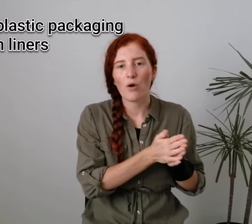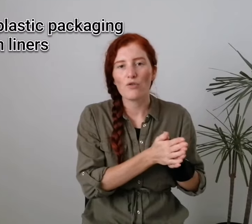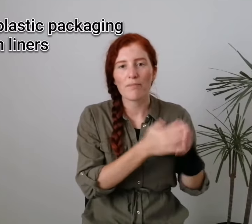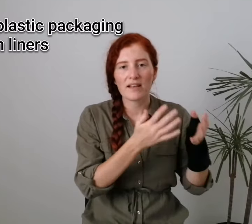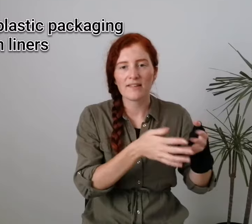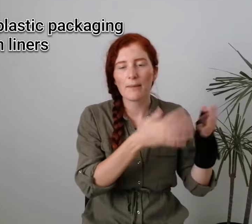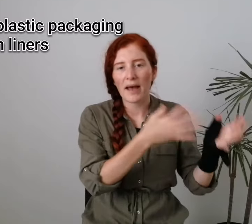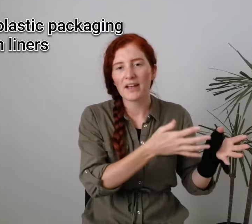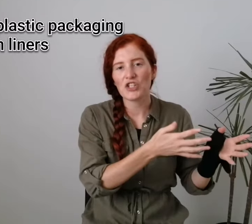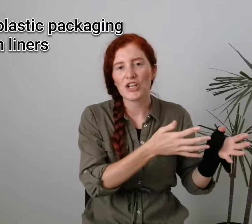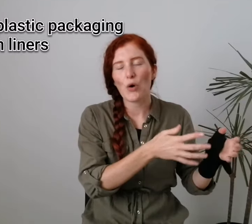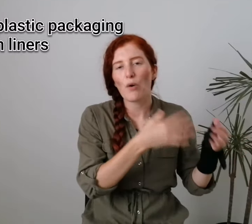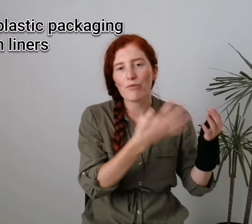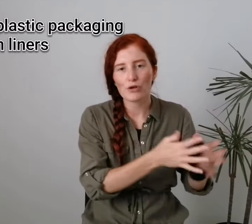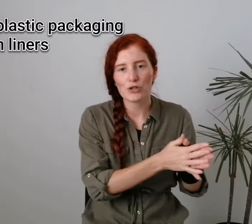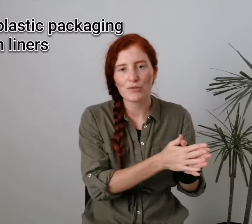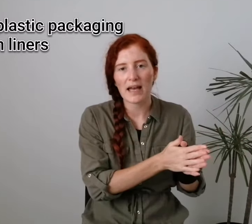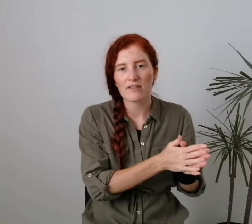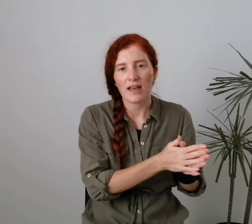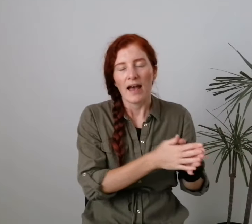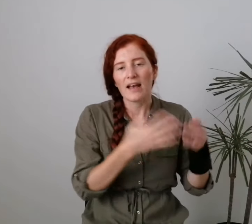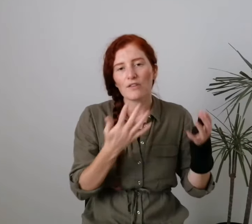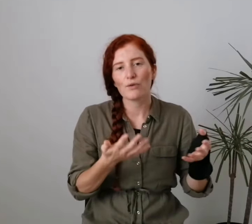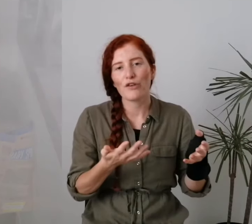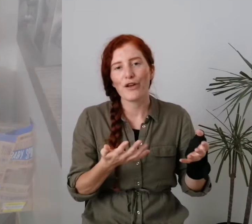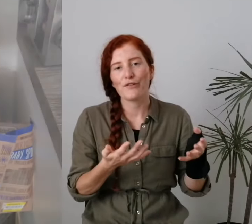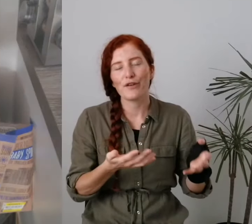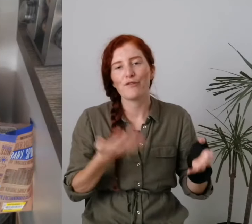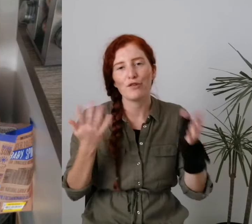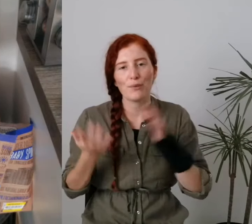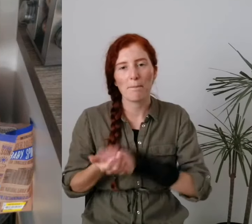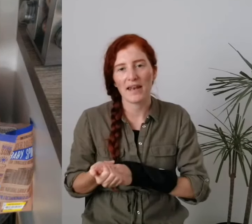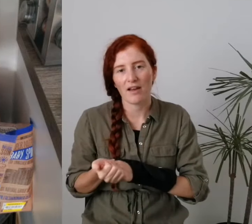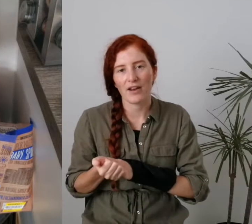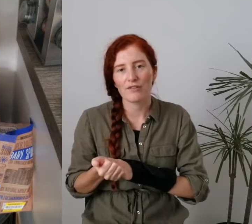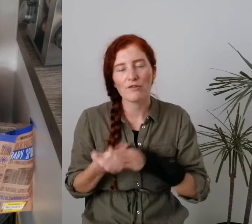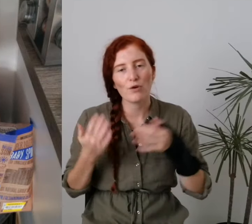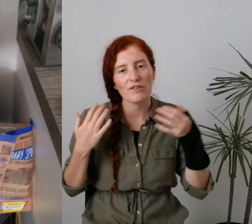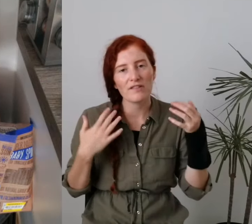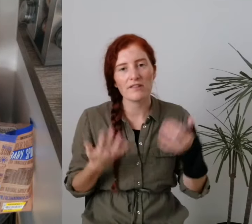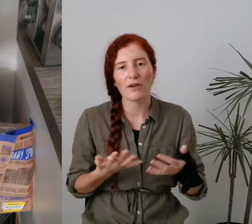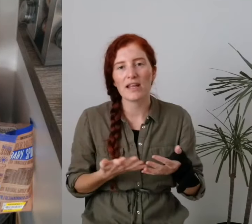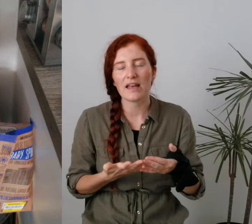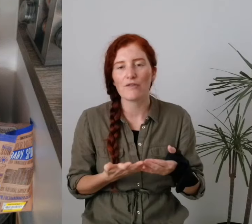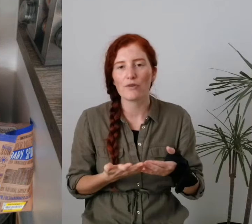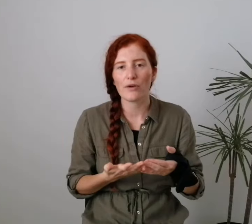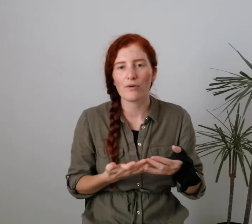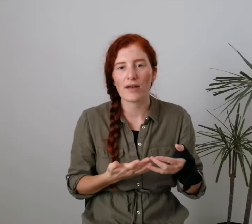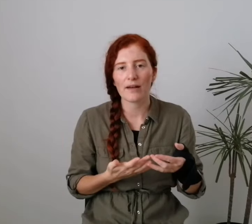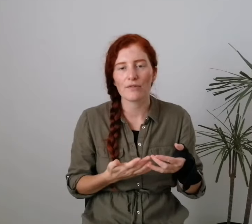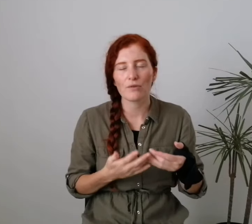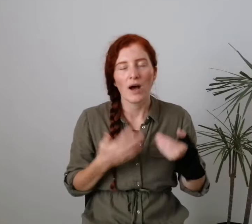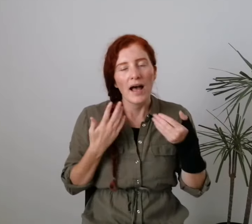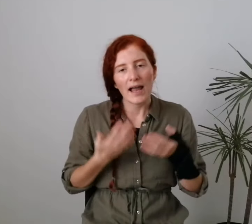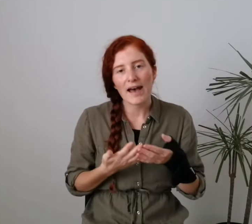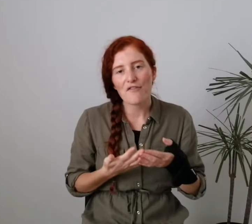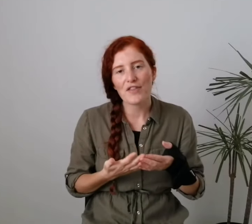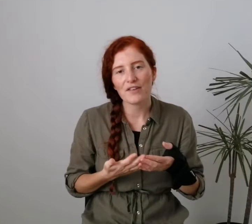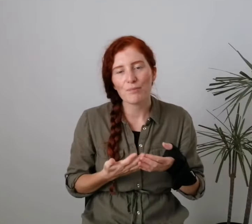old plastic packaging or produce bags as an alternative to bin liners. Of course, this is only if your local council allow for this.